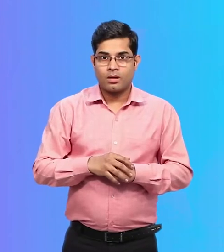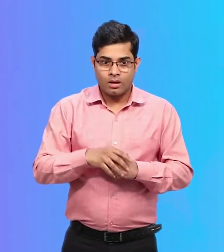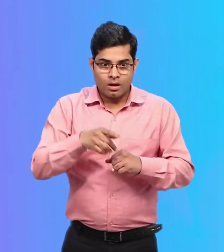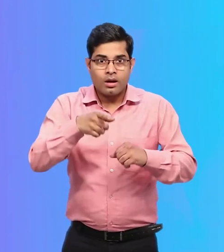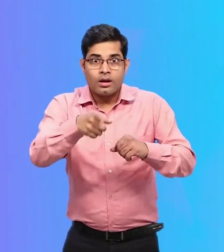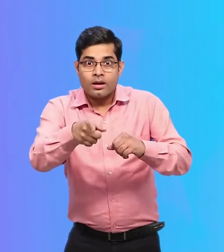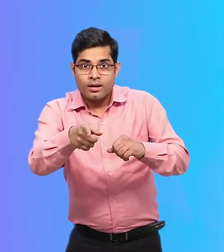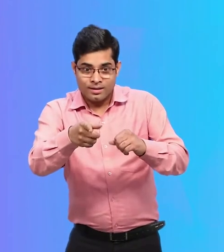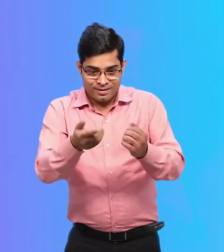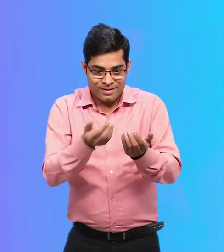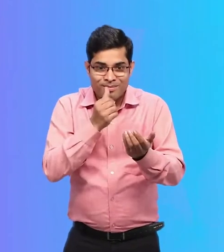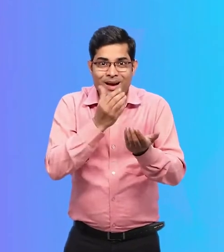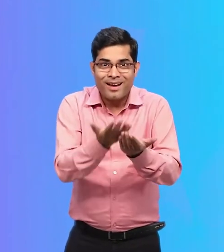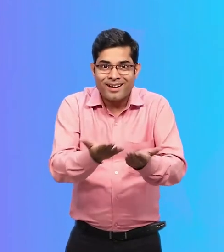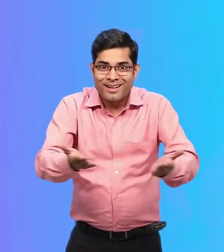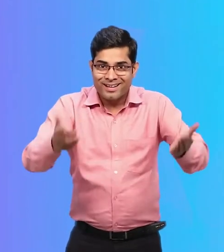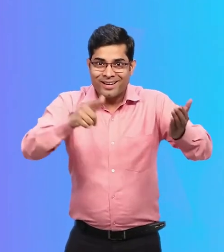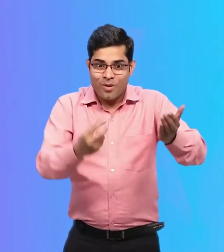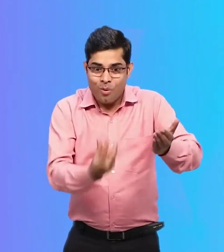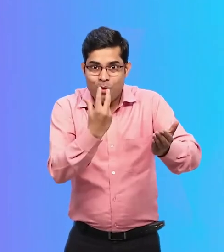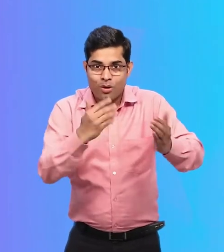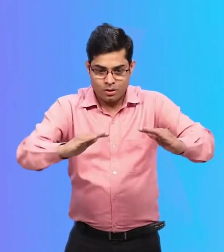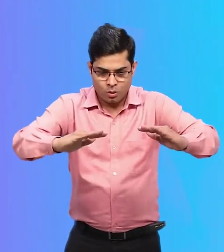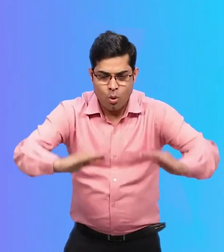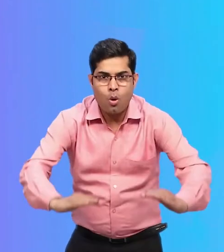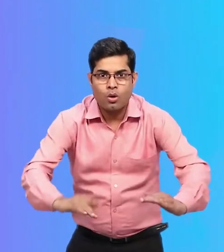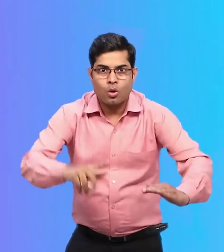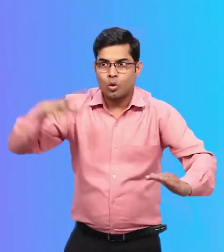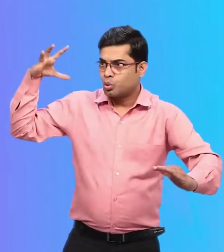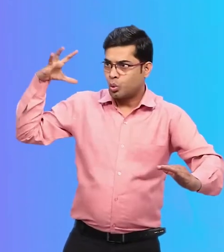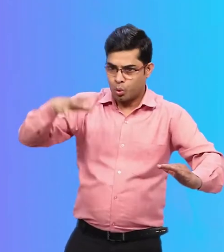Shining in the sunlight was a low-height drinking water fountain